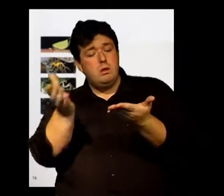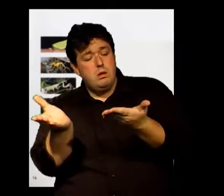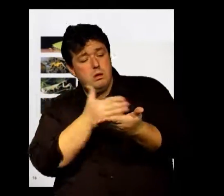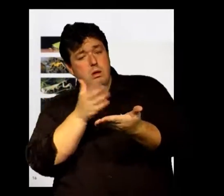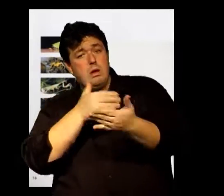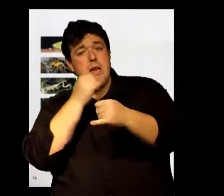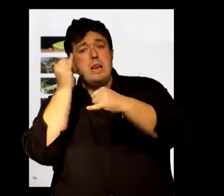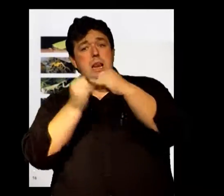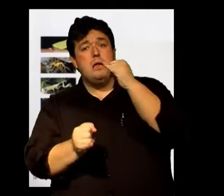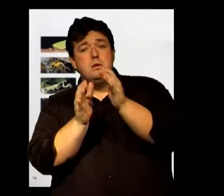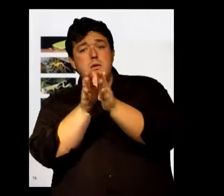It's in the back of the book